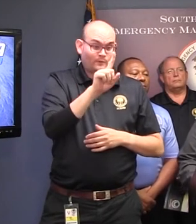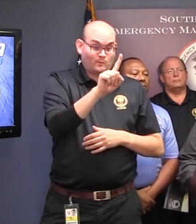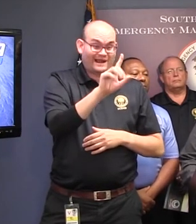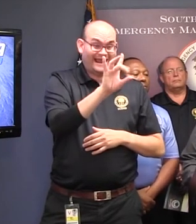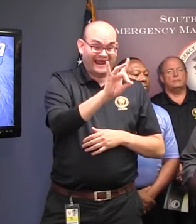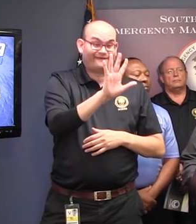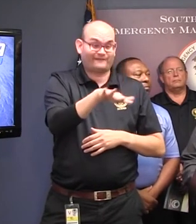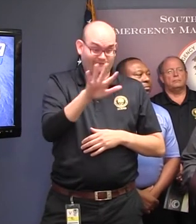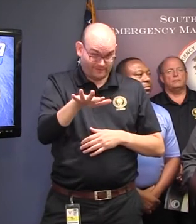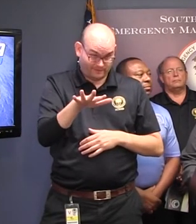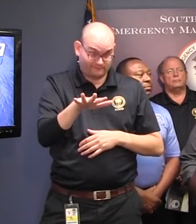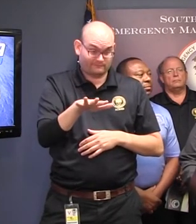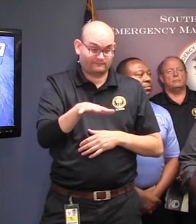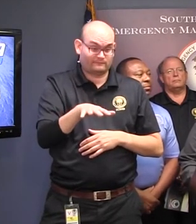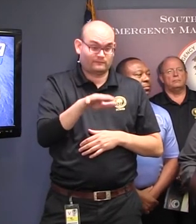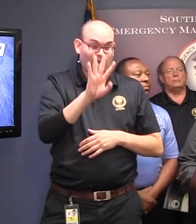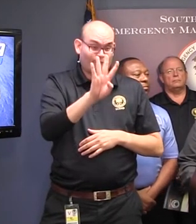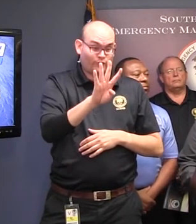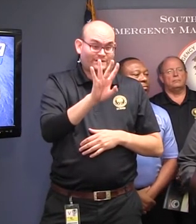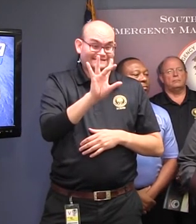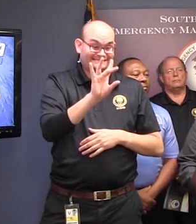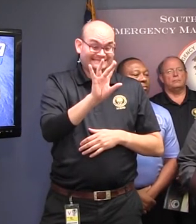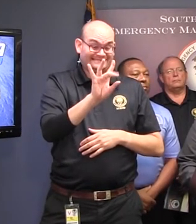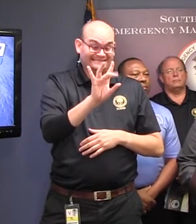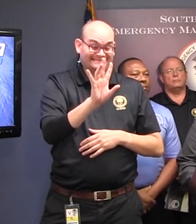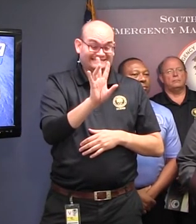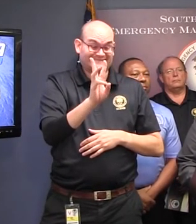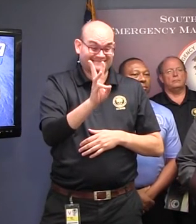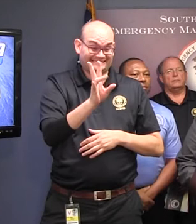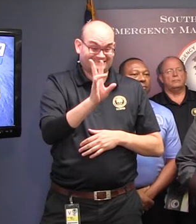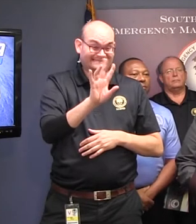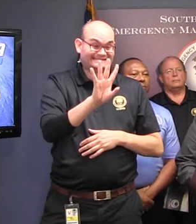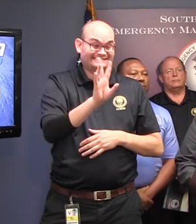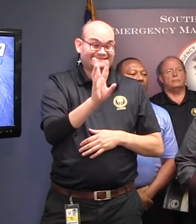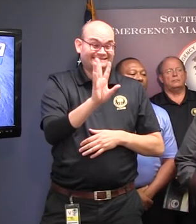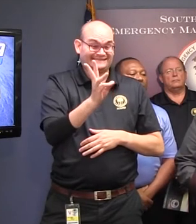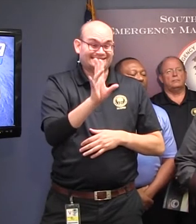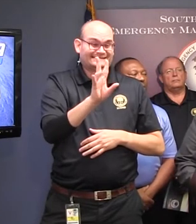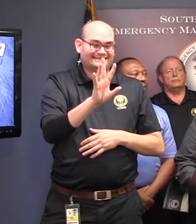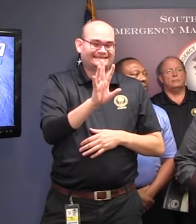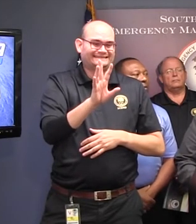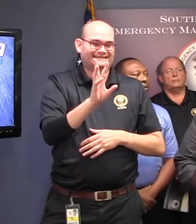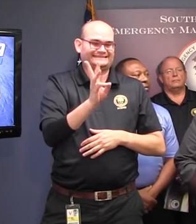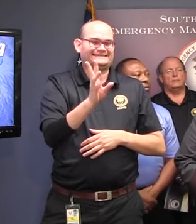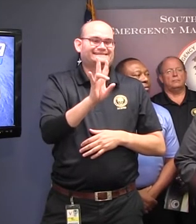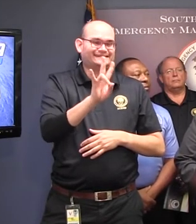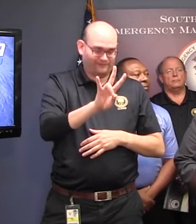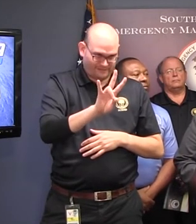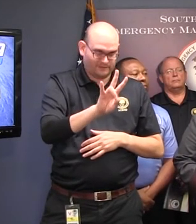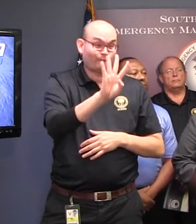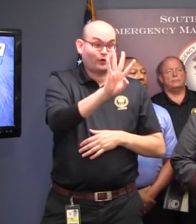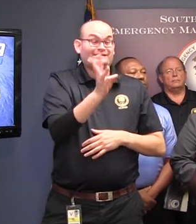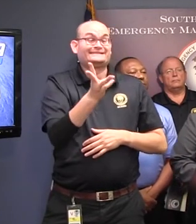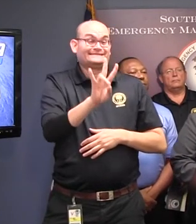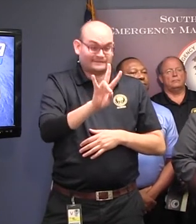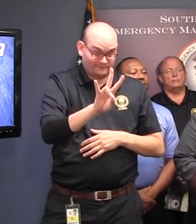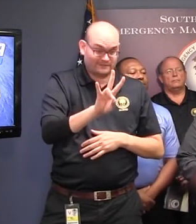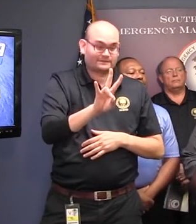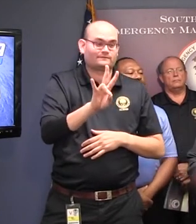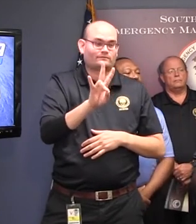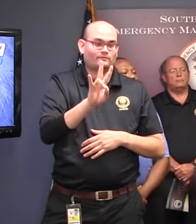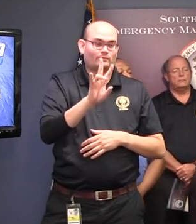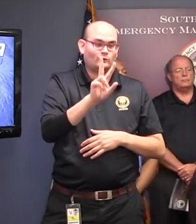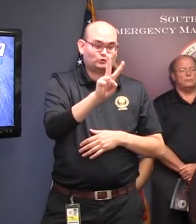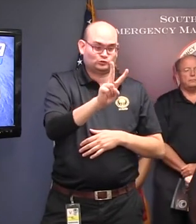-467-2368 is available to assist any motorist make travel arrangements. Thank you,